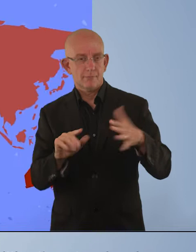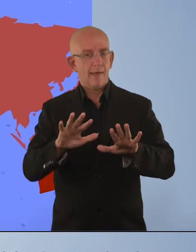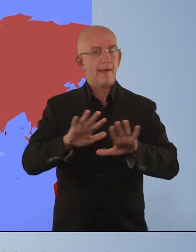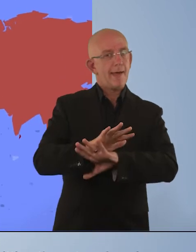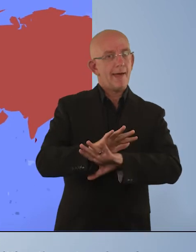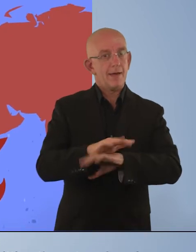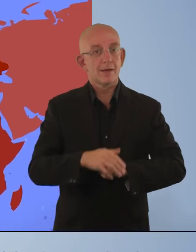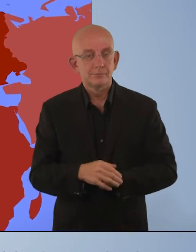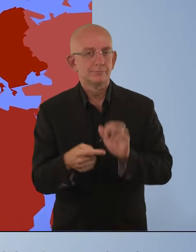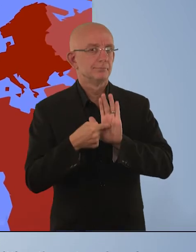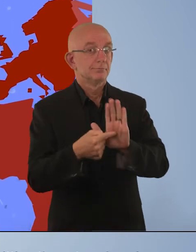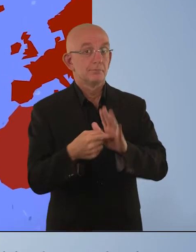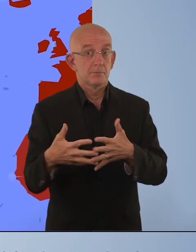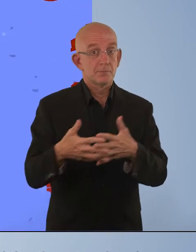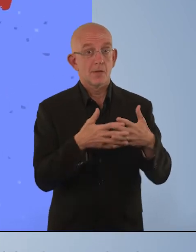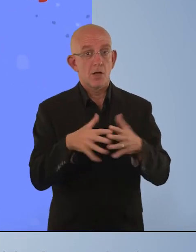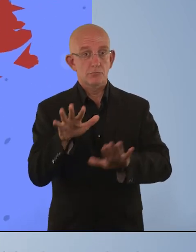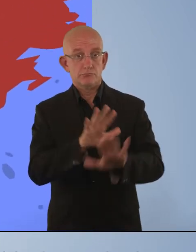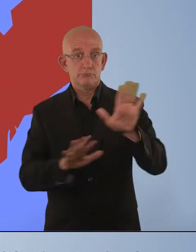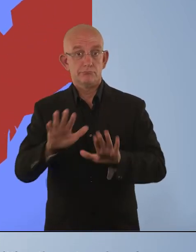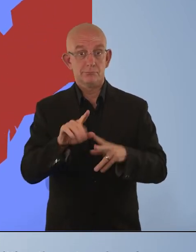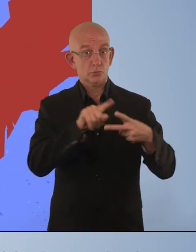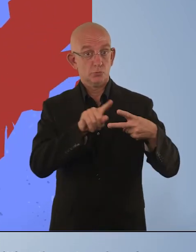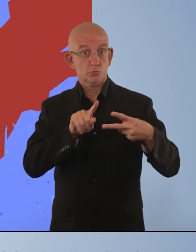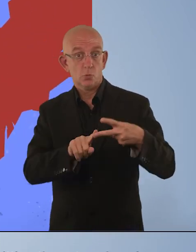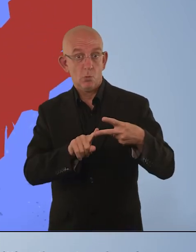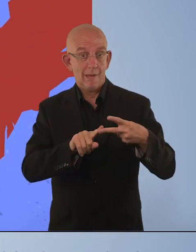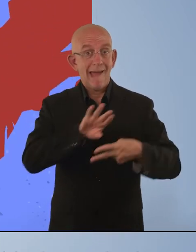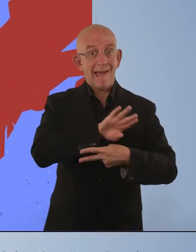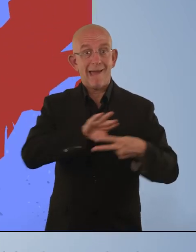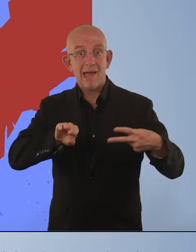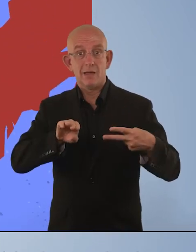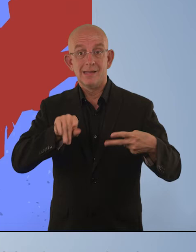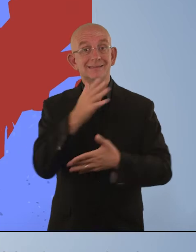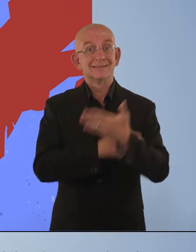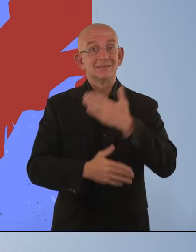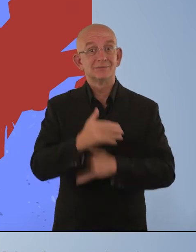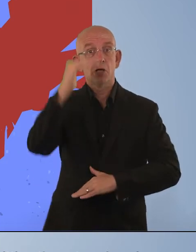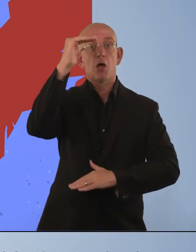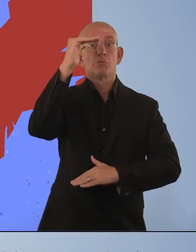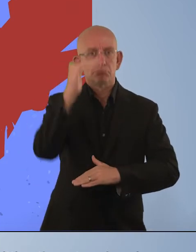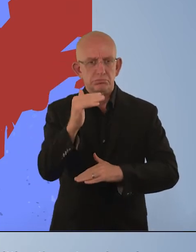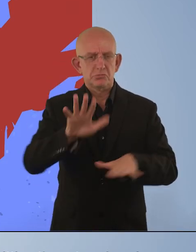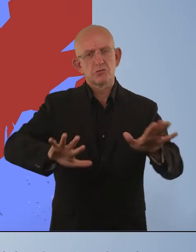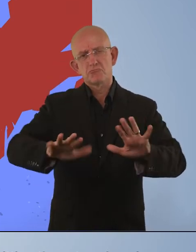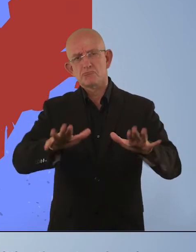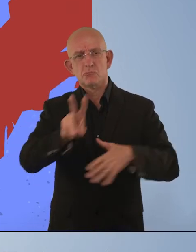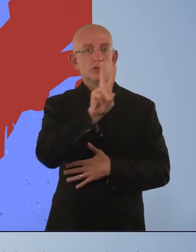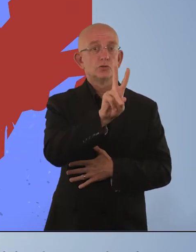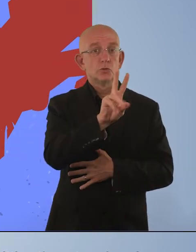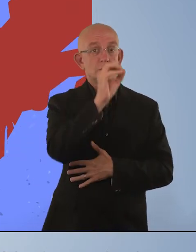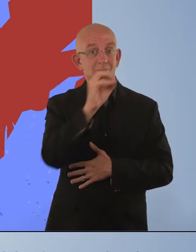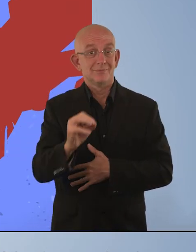For example, in the US, it is estimated that omitting these two domains reduces the overall prevalence of disability by